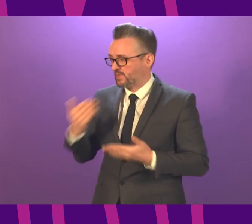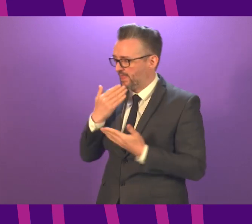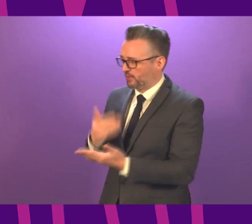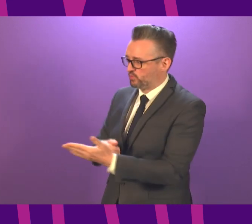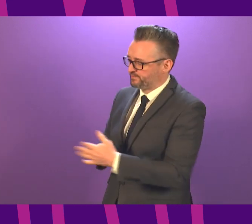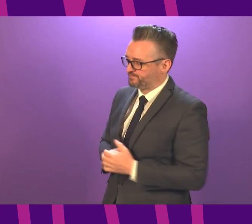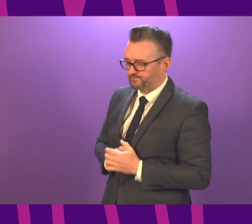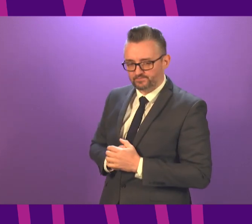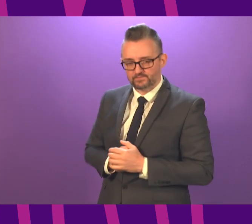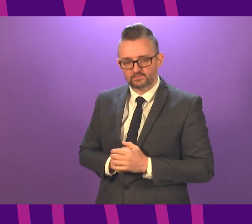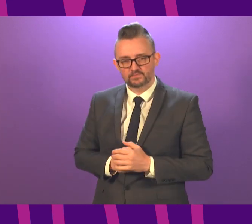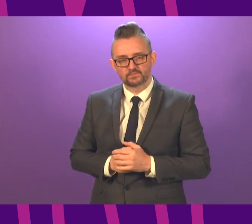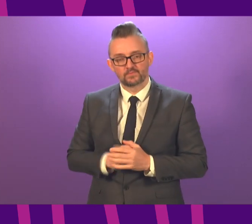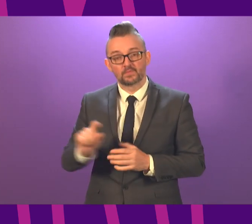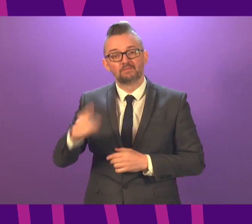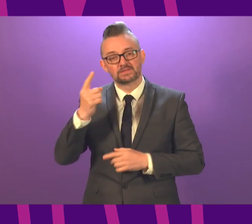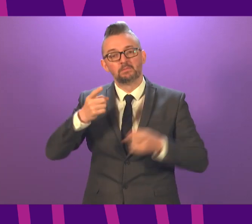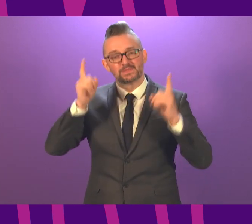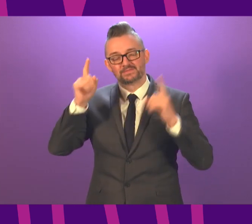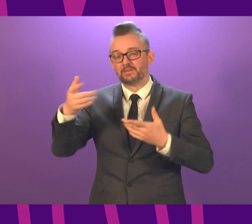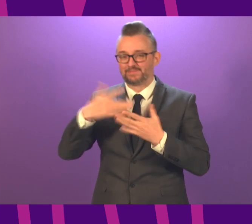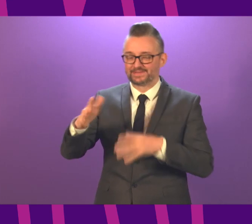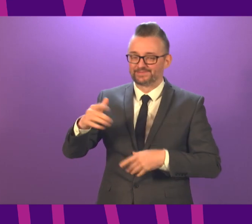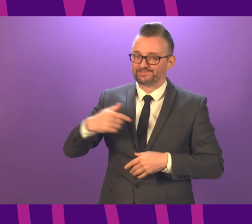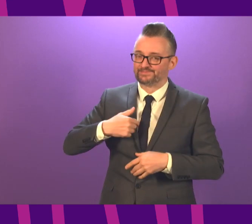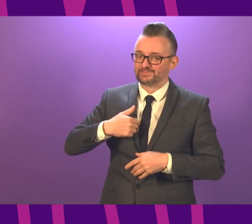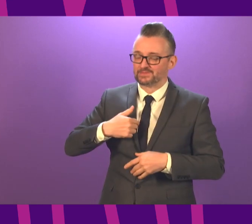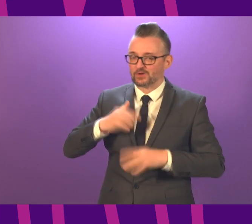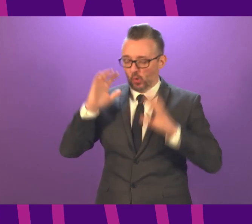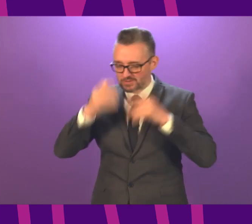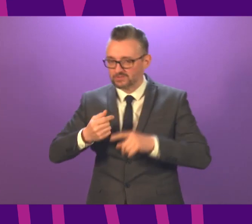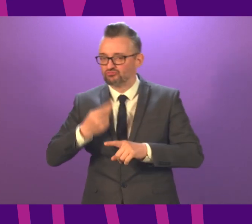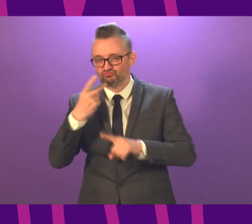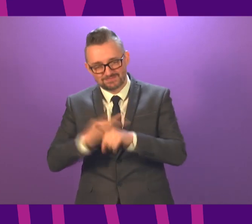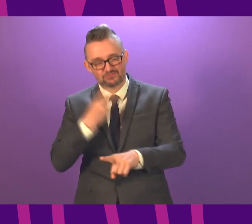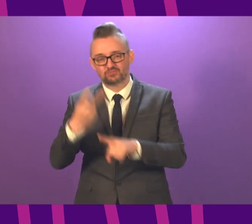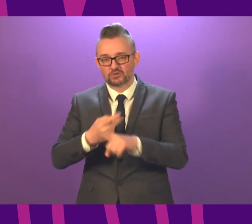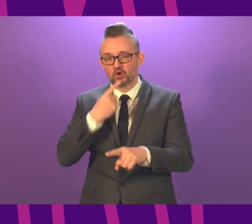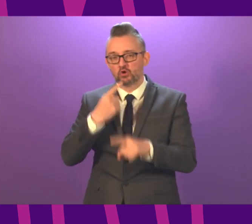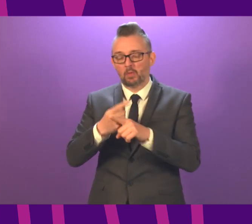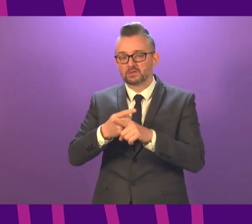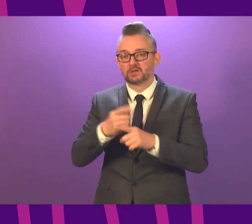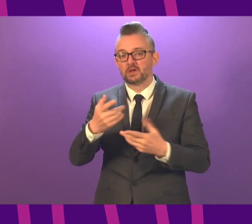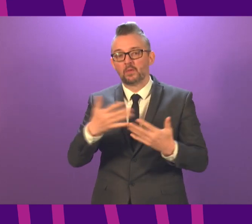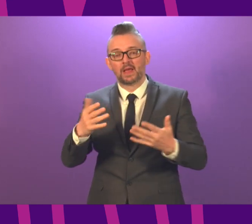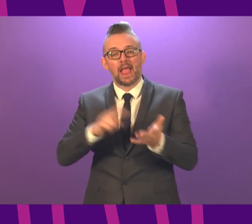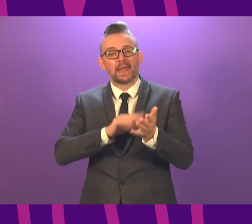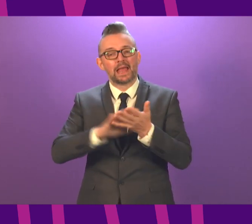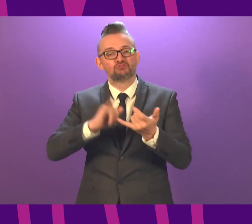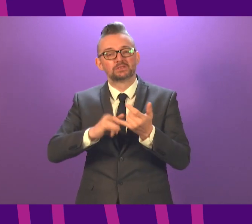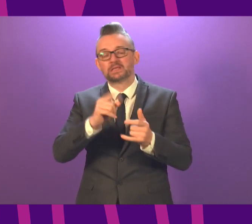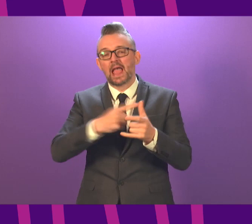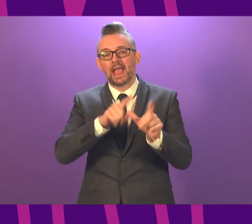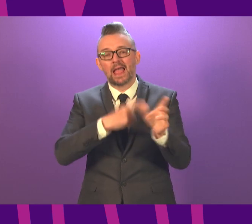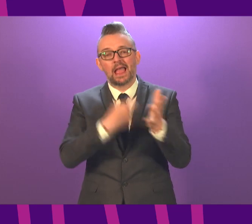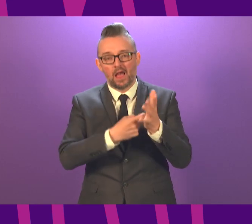Presiding Officer. The First Minister knows of my concerns that I've repeatedly raised with her about the threat to bed capacity in NHS Ayrshire